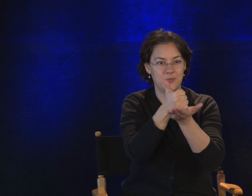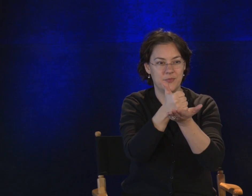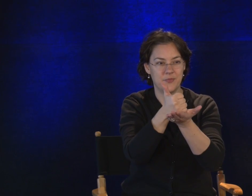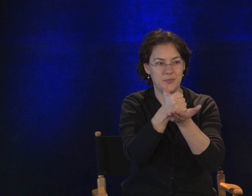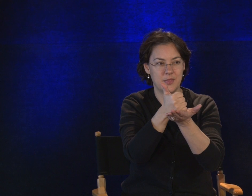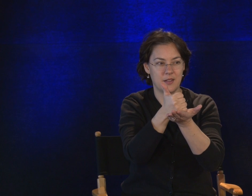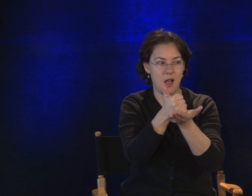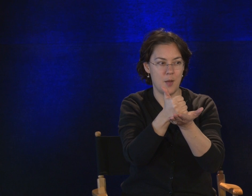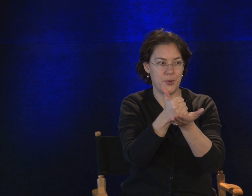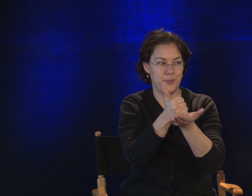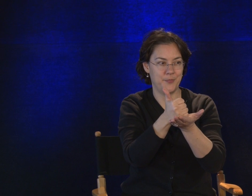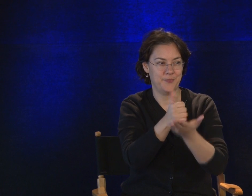Cop.